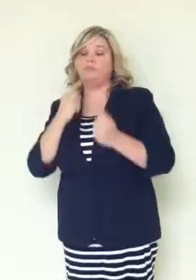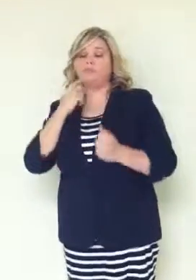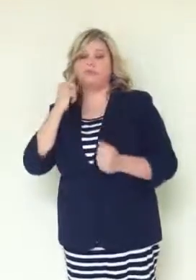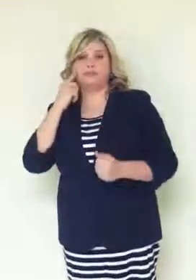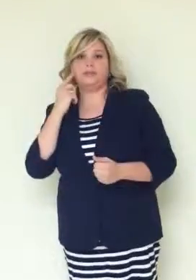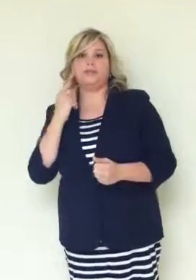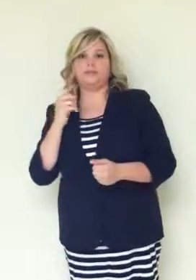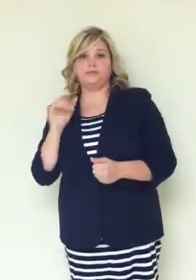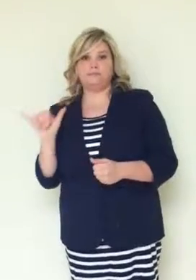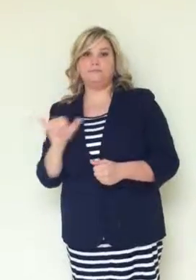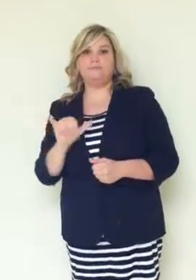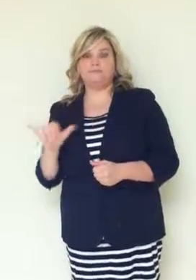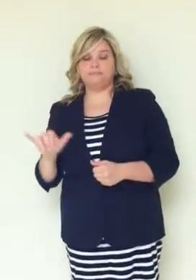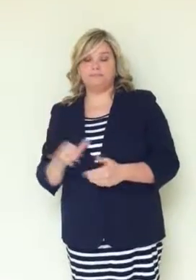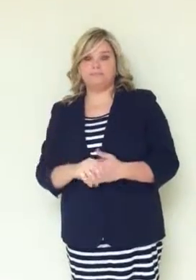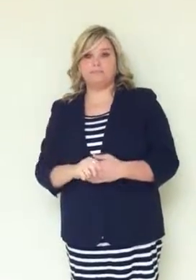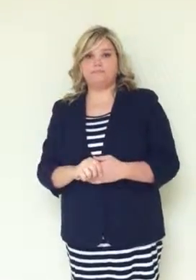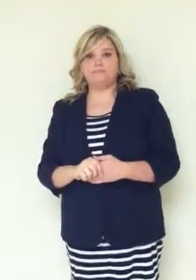All her life she attended schools for the deaf.